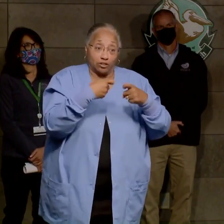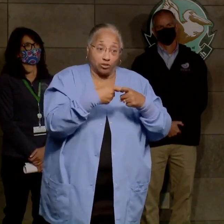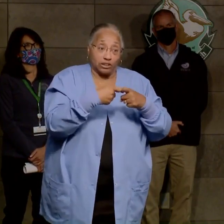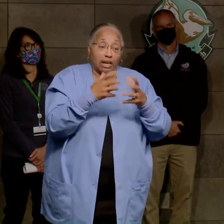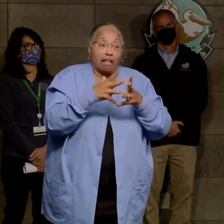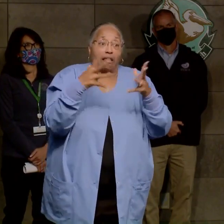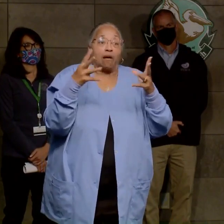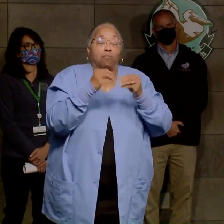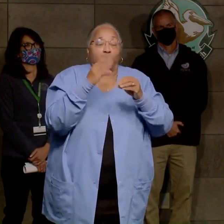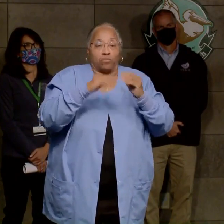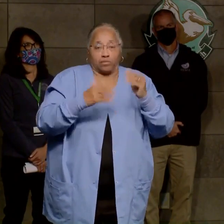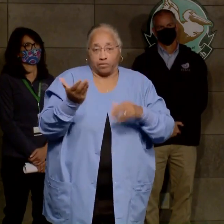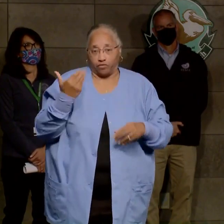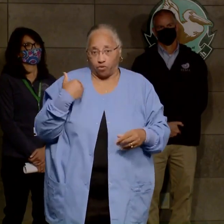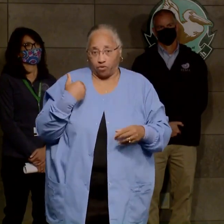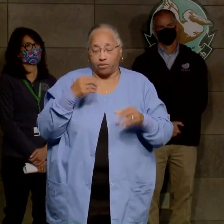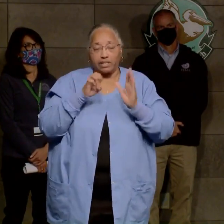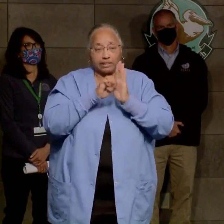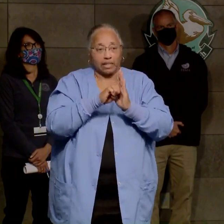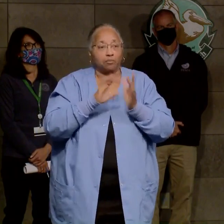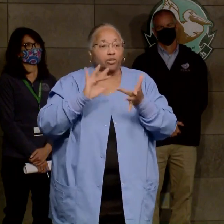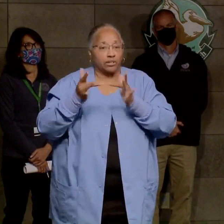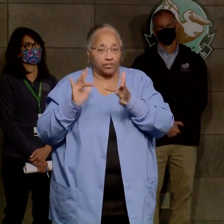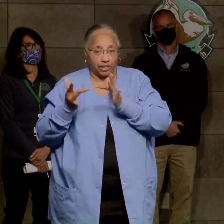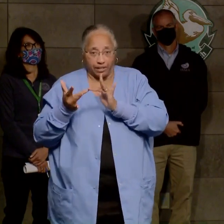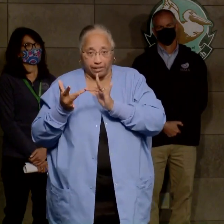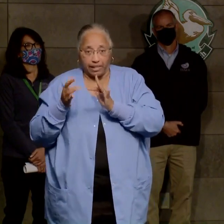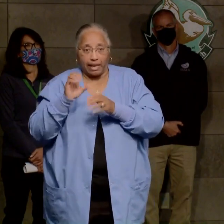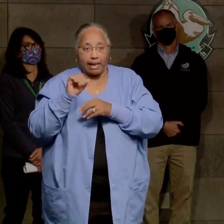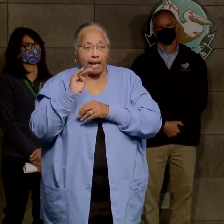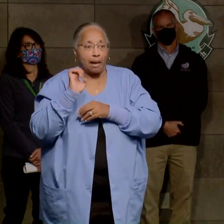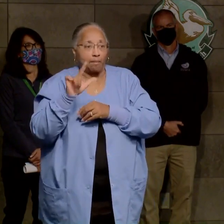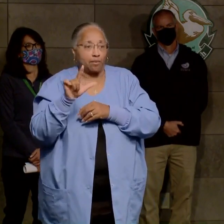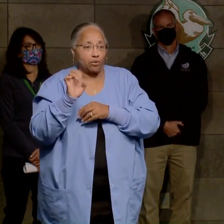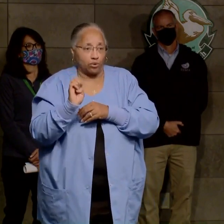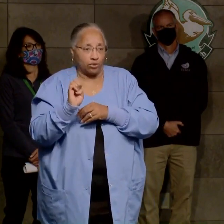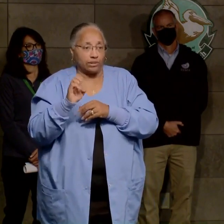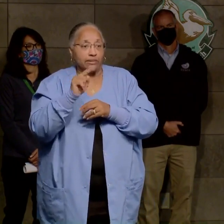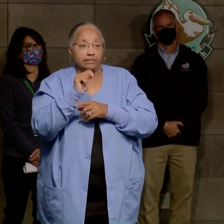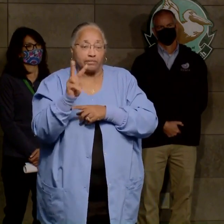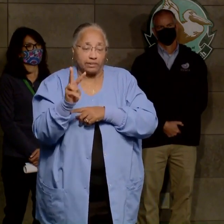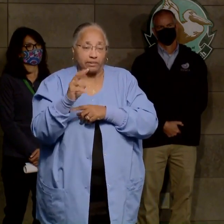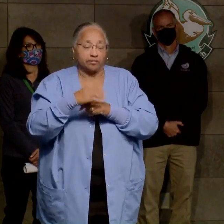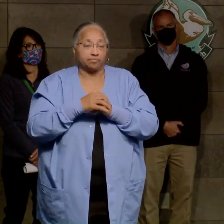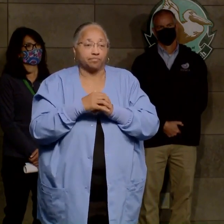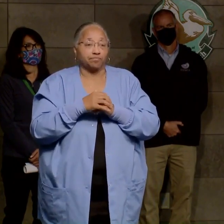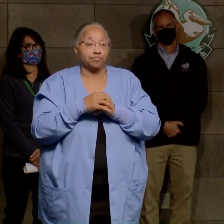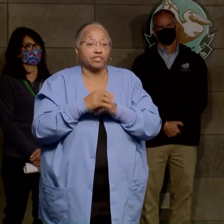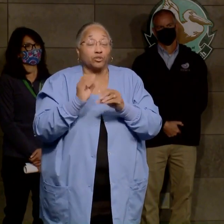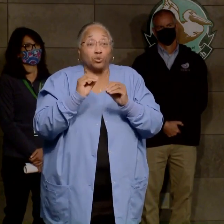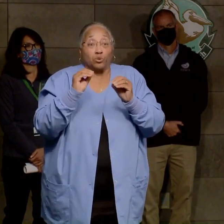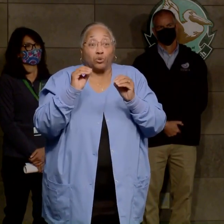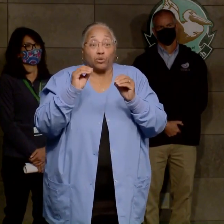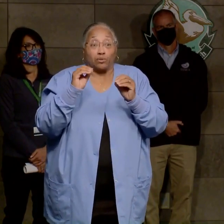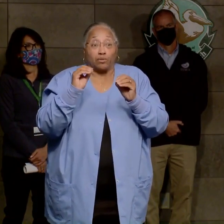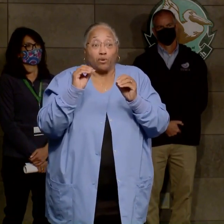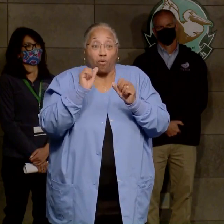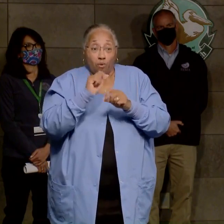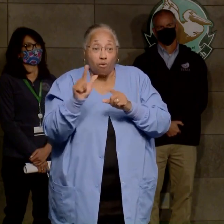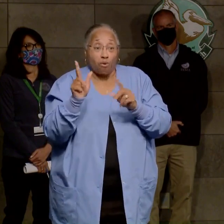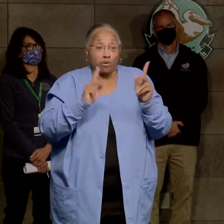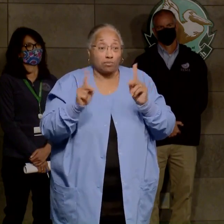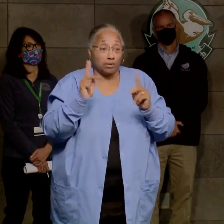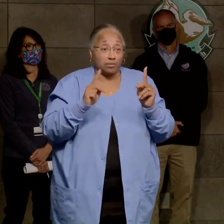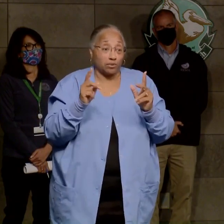before, for example, Internet and cable TV and that sort of thing. So nobody's more aware of that than the